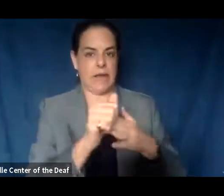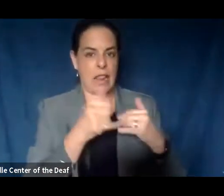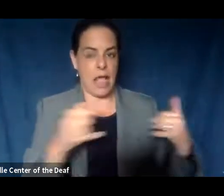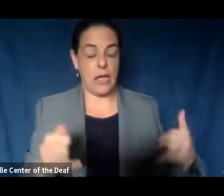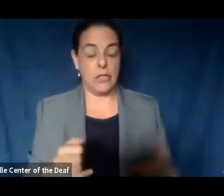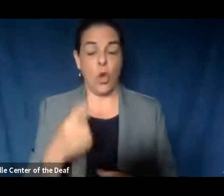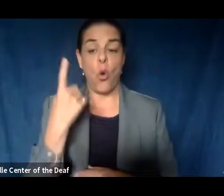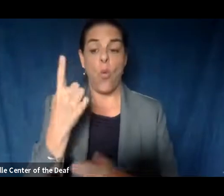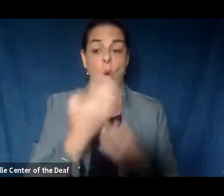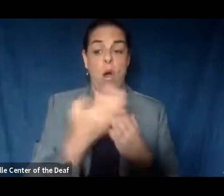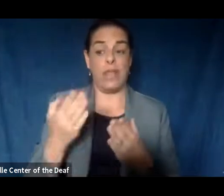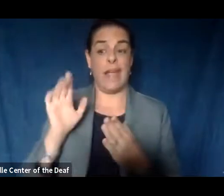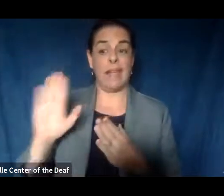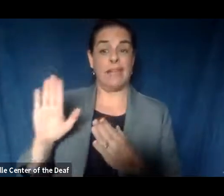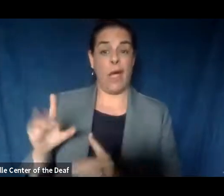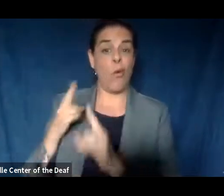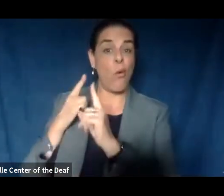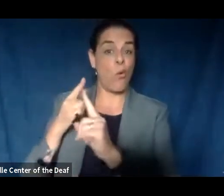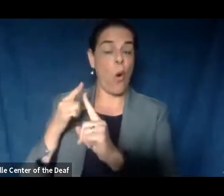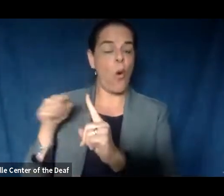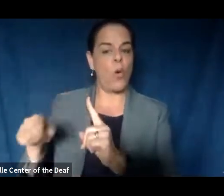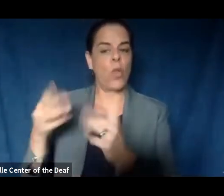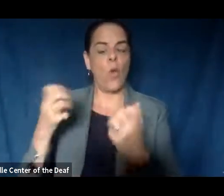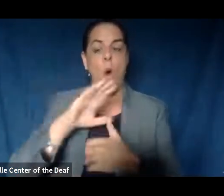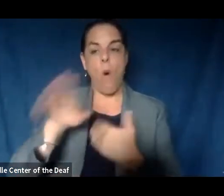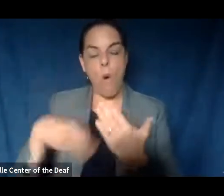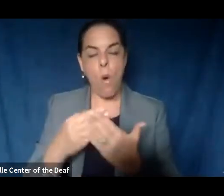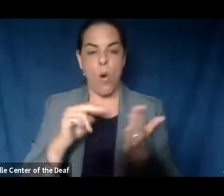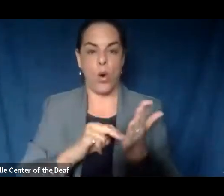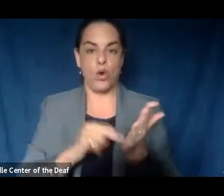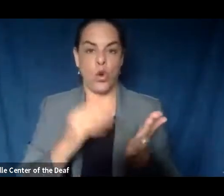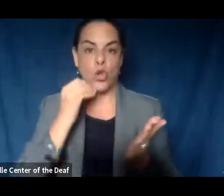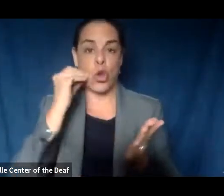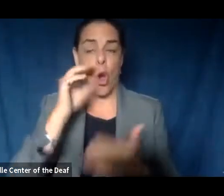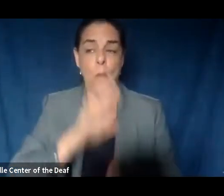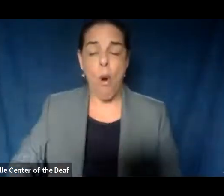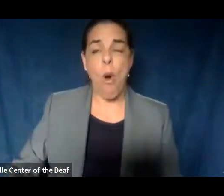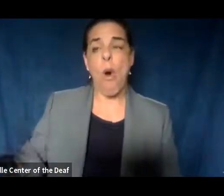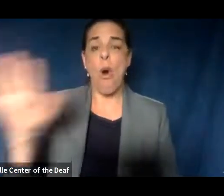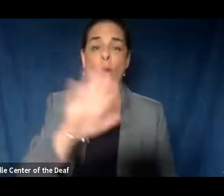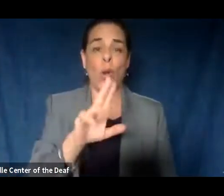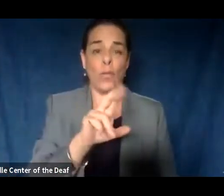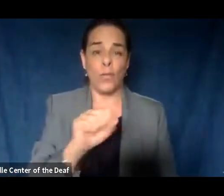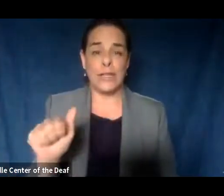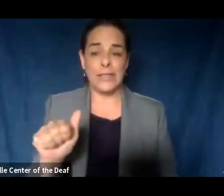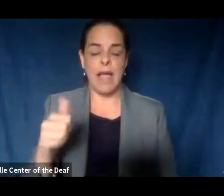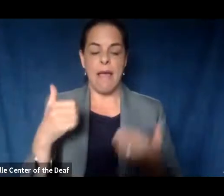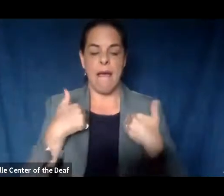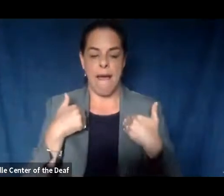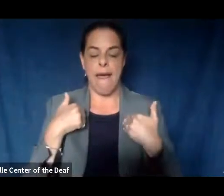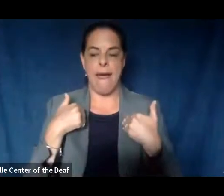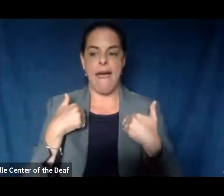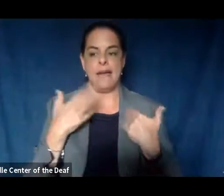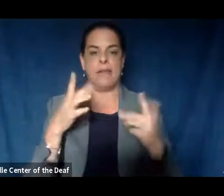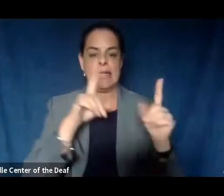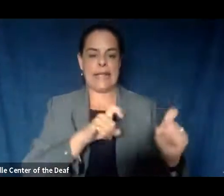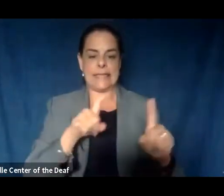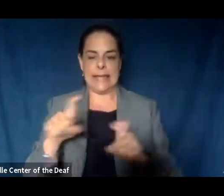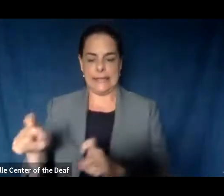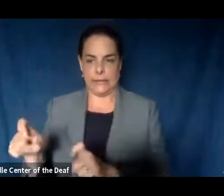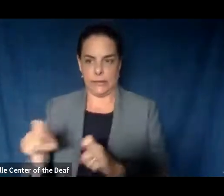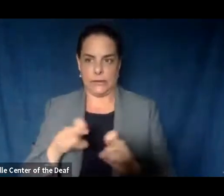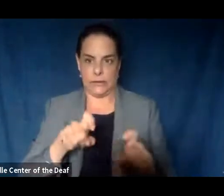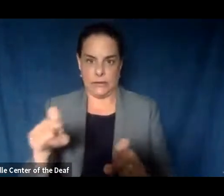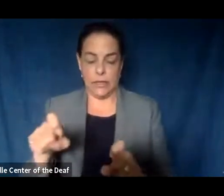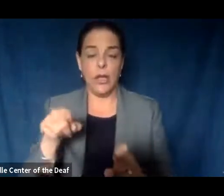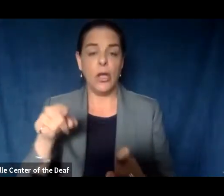benchmarks that they mentioned is they want all nursing homes across the country to have a baseline of testing done. As